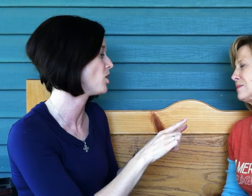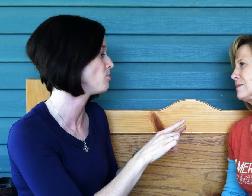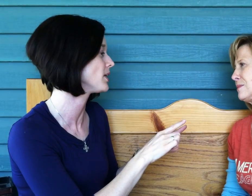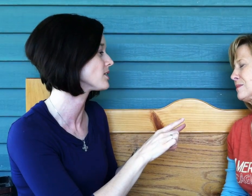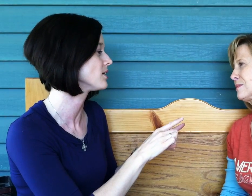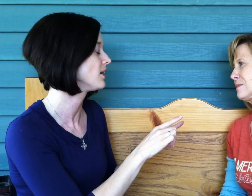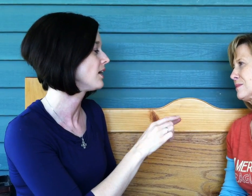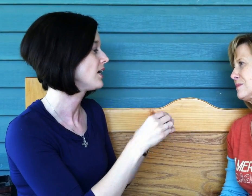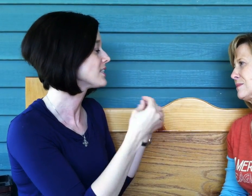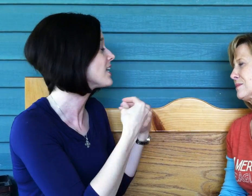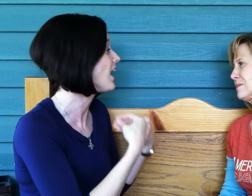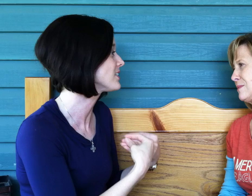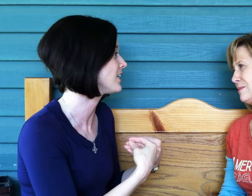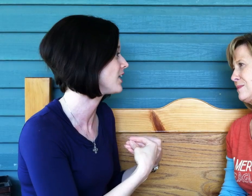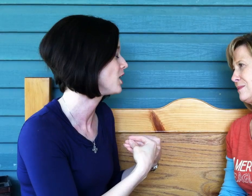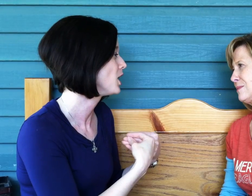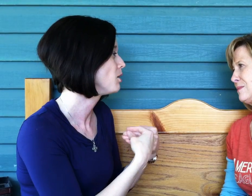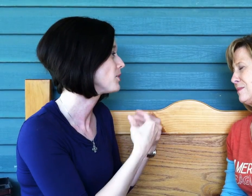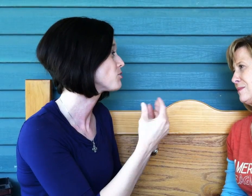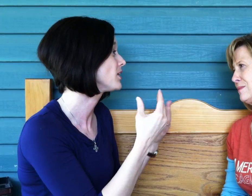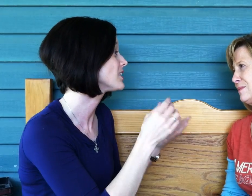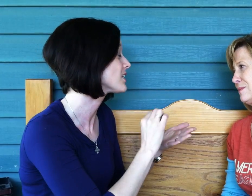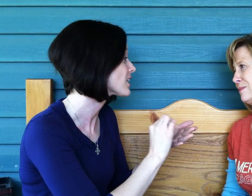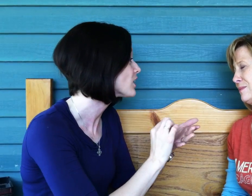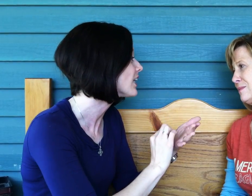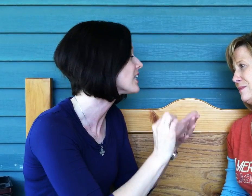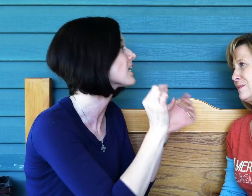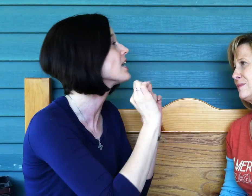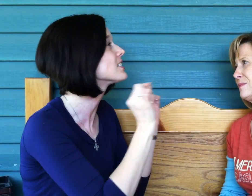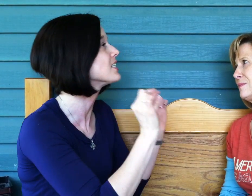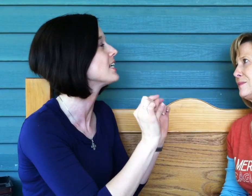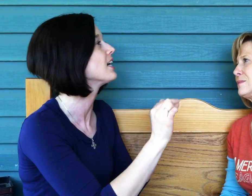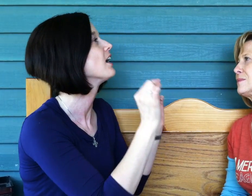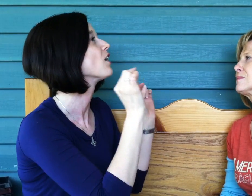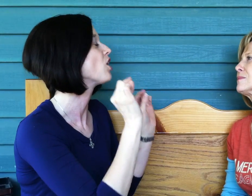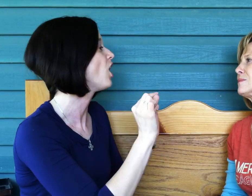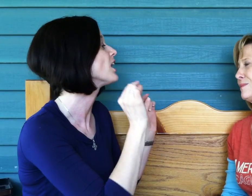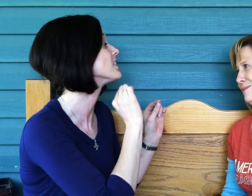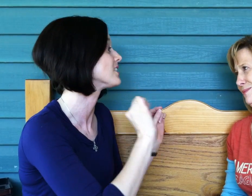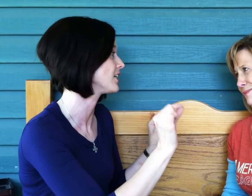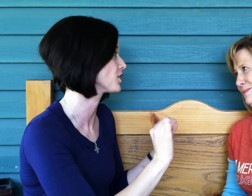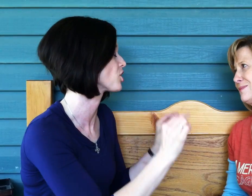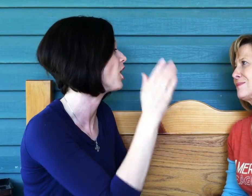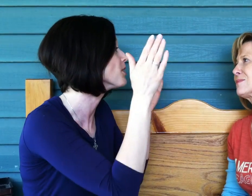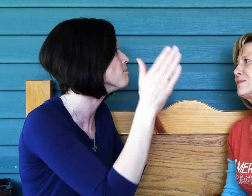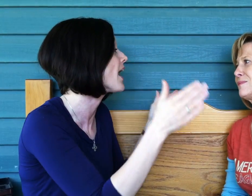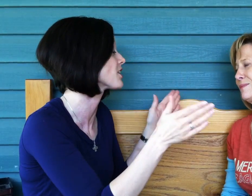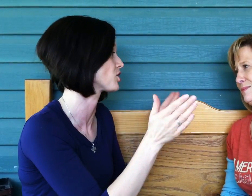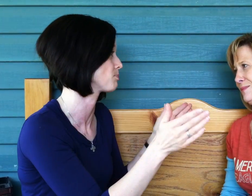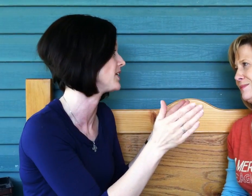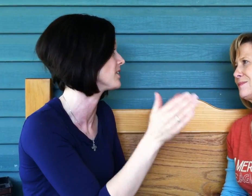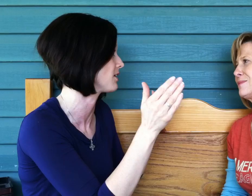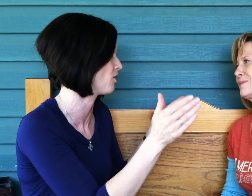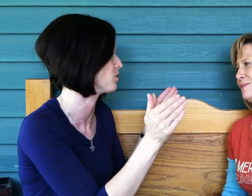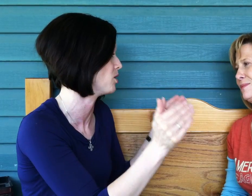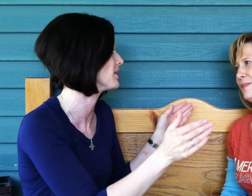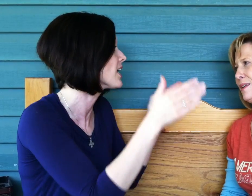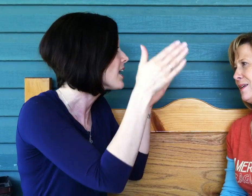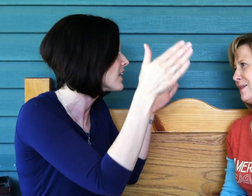moment and seeing us in it, but it's really letting us see God's signature on the masterpieces of all the moments, that